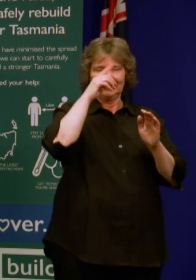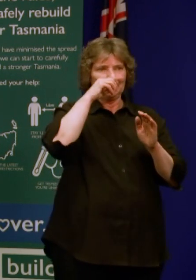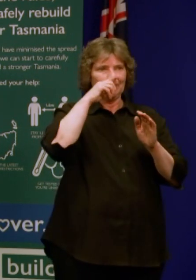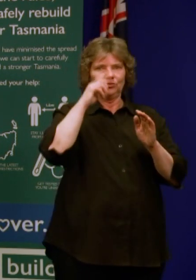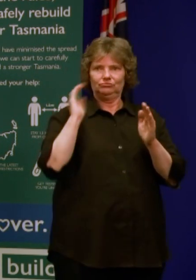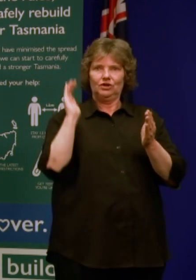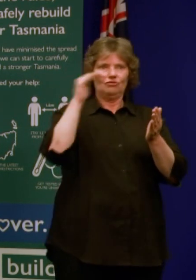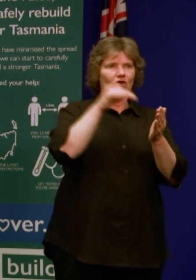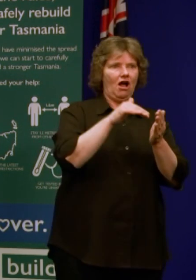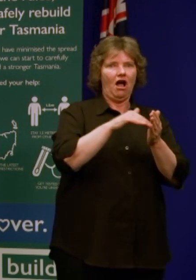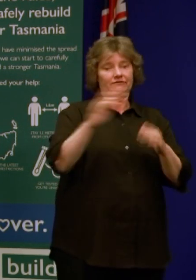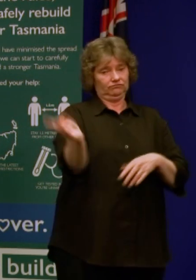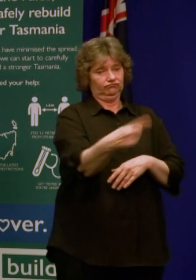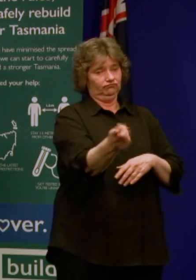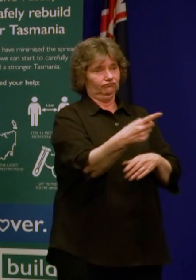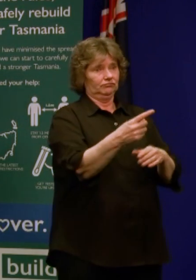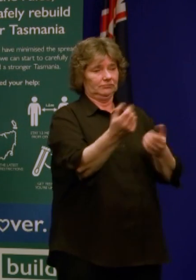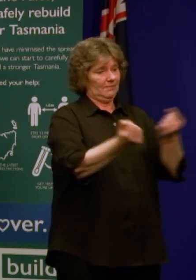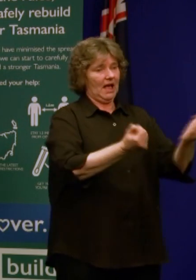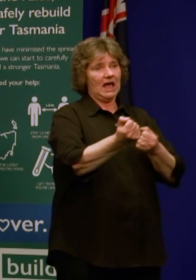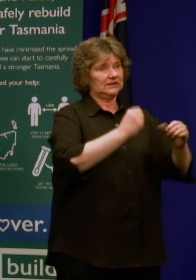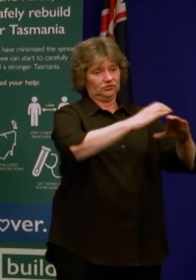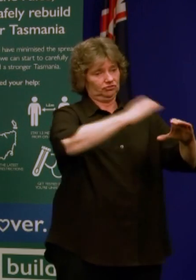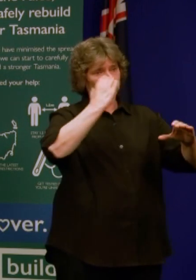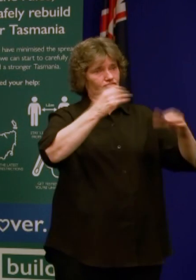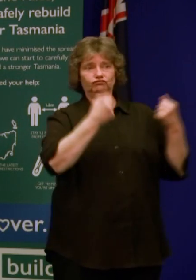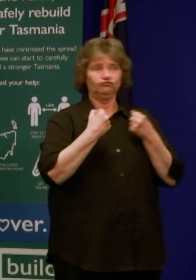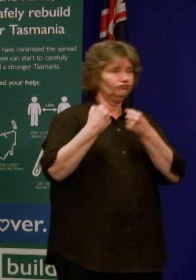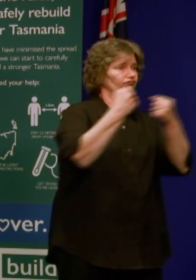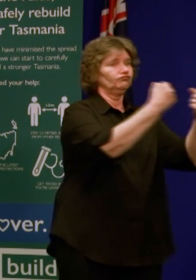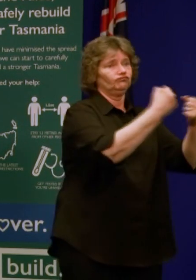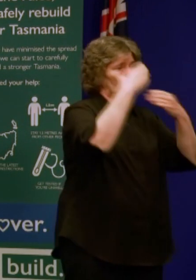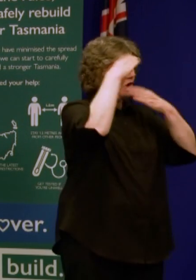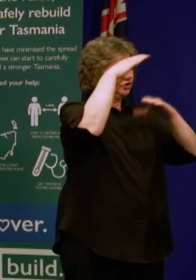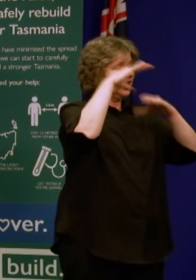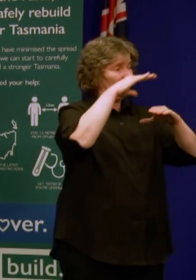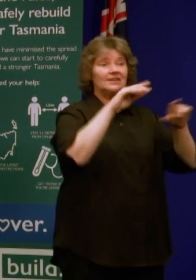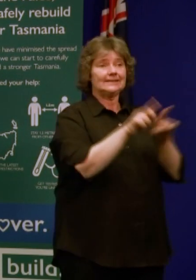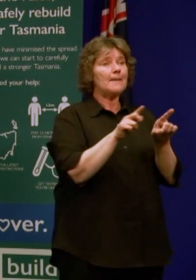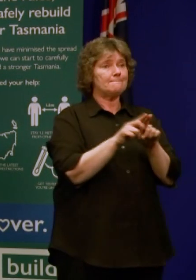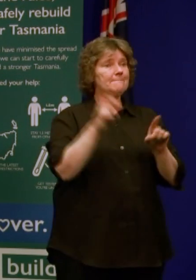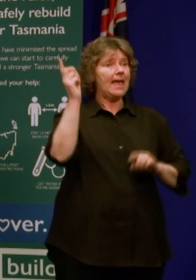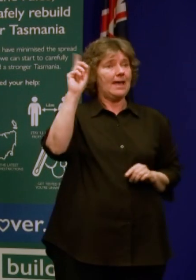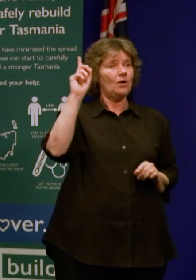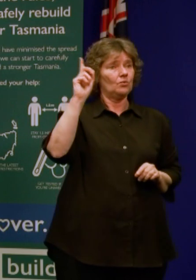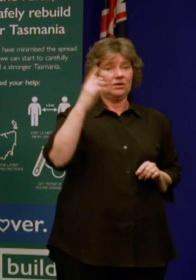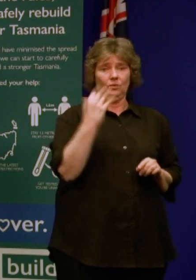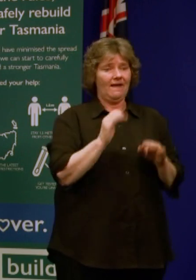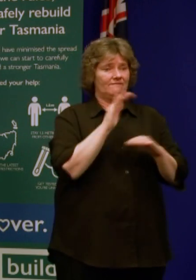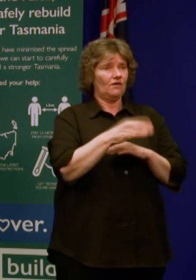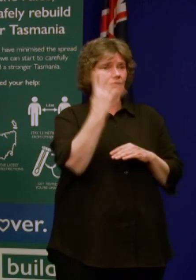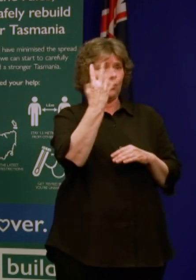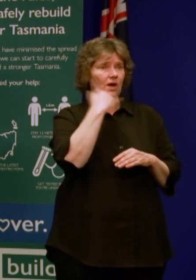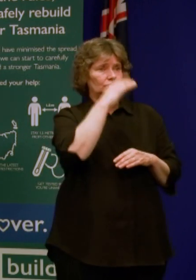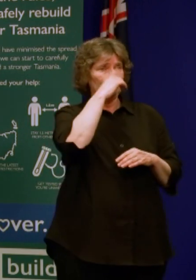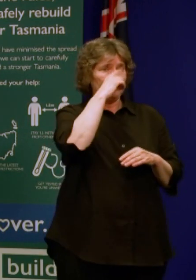happen again now, or has it been happening the whole time? That is happening now, to make sure that those people get to the hotels, and as said, we've got over 400 people in